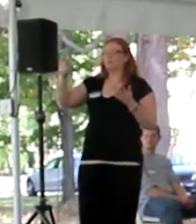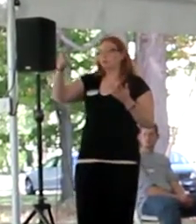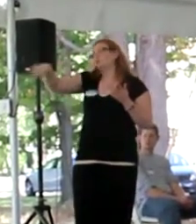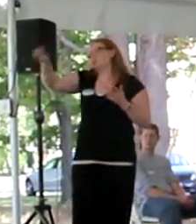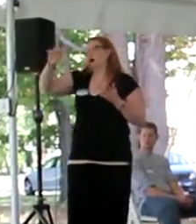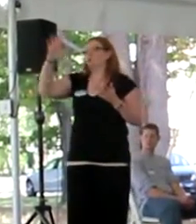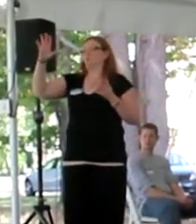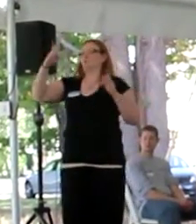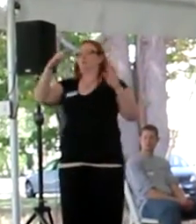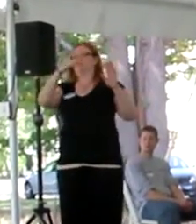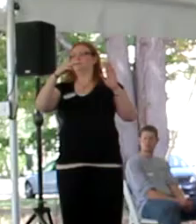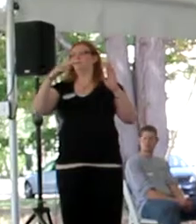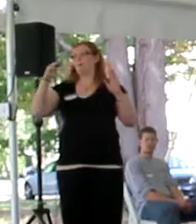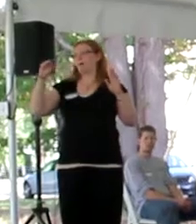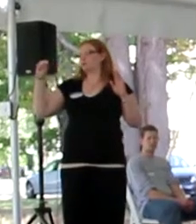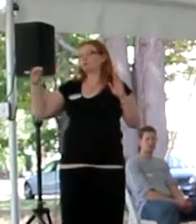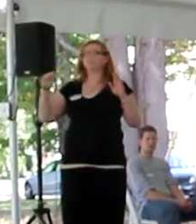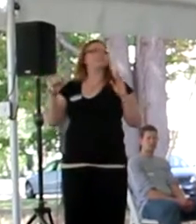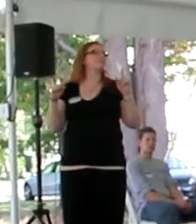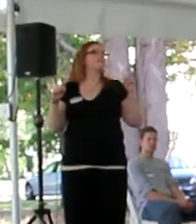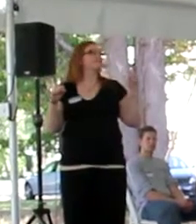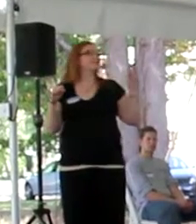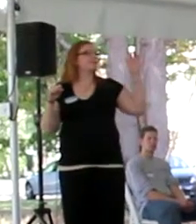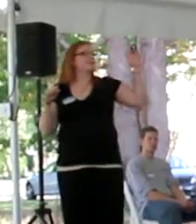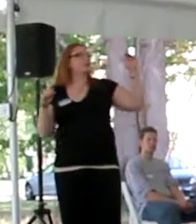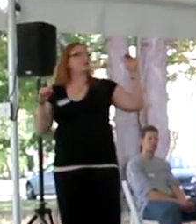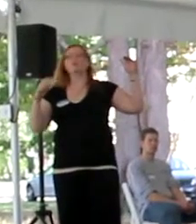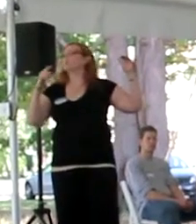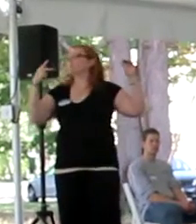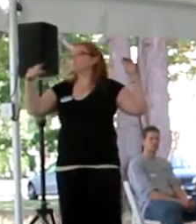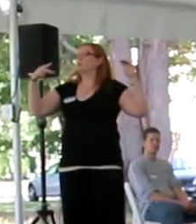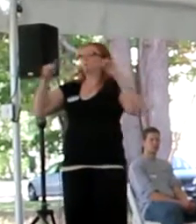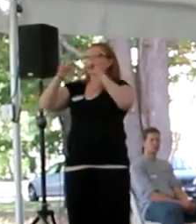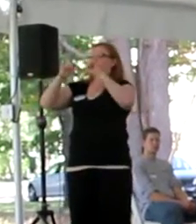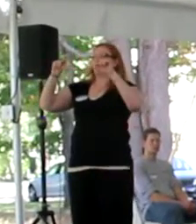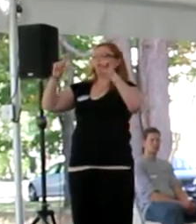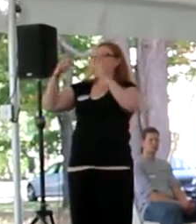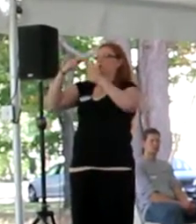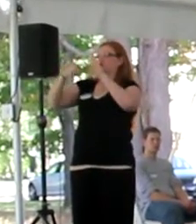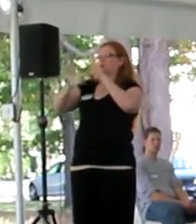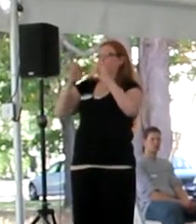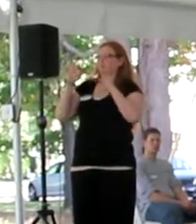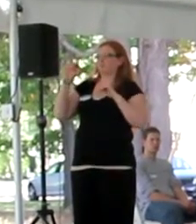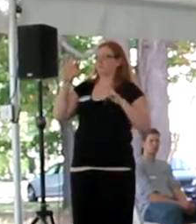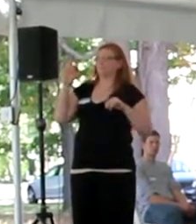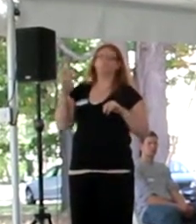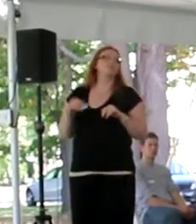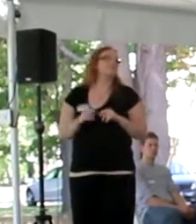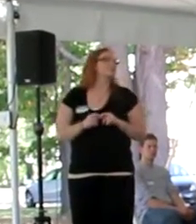page. And right above where it's his top team, so there's a purple registration button. And you click on that button.